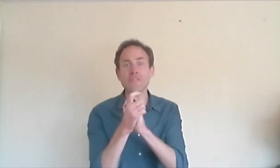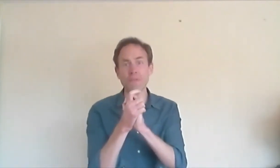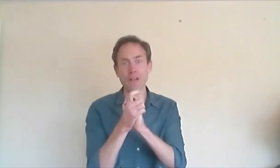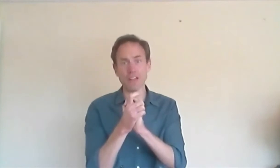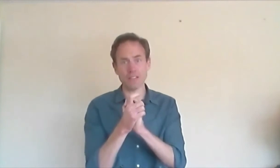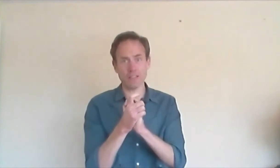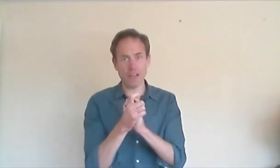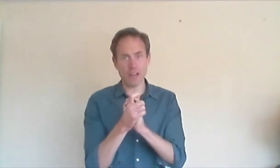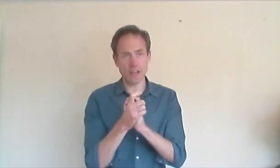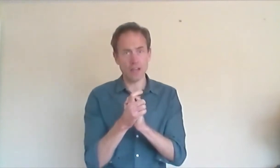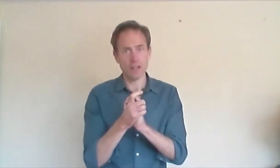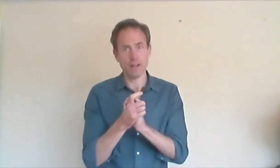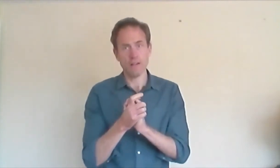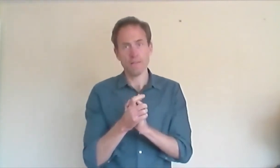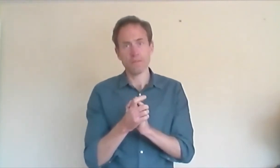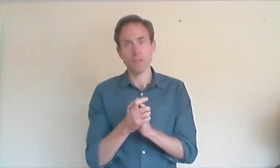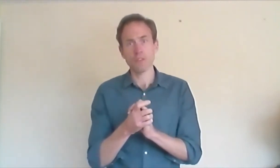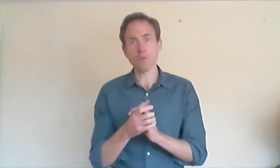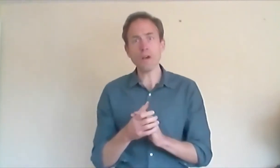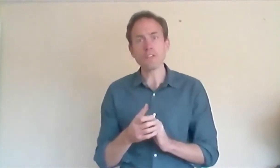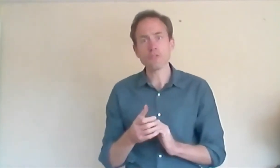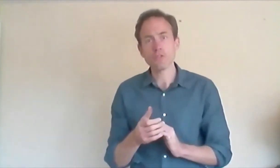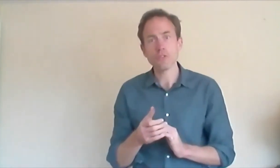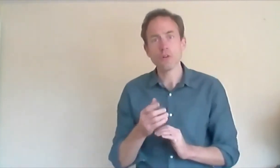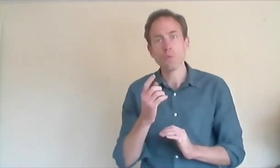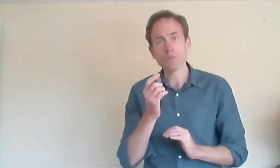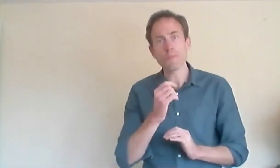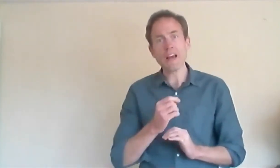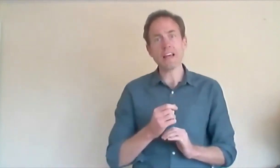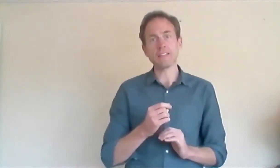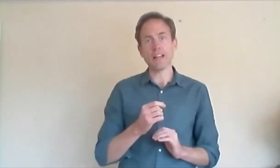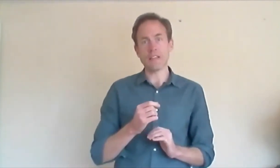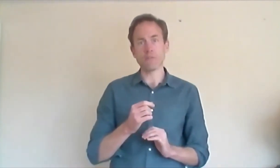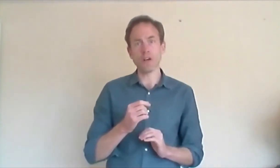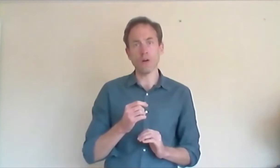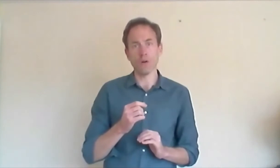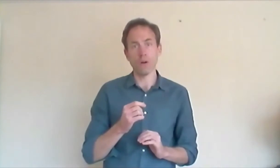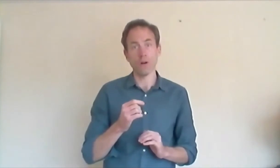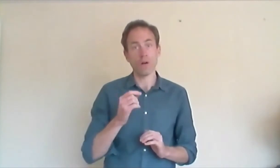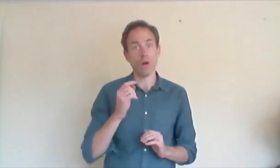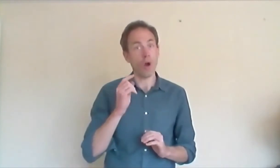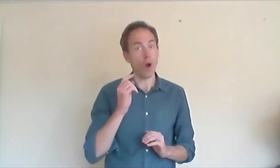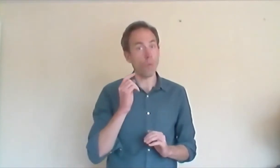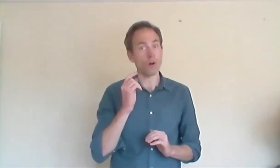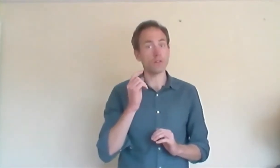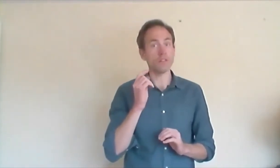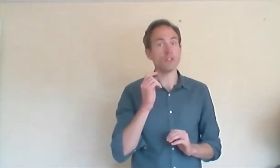for mercy. The witch was prepared to let them go, on one condition.